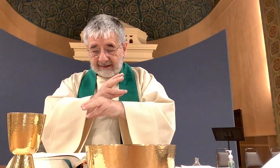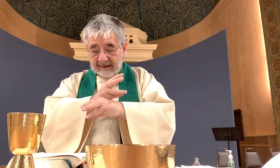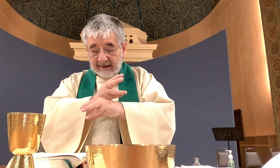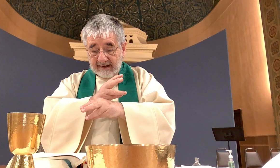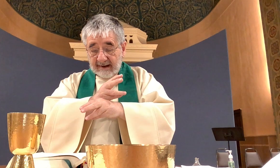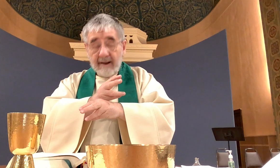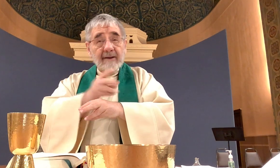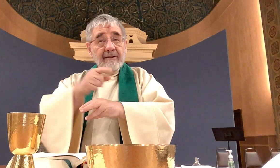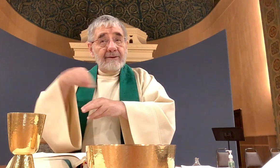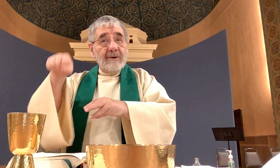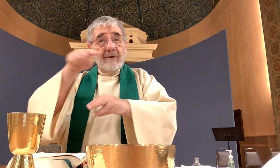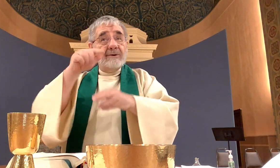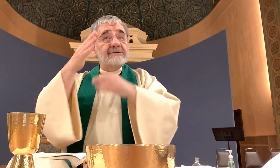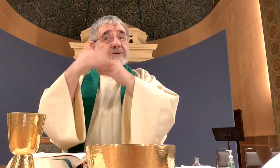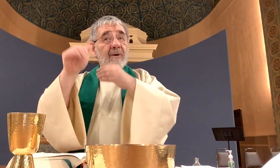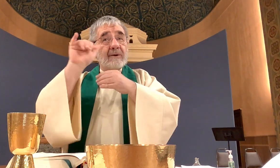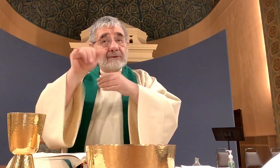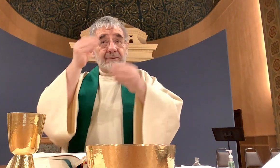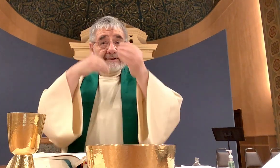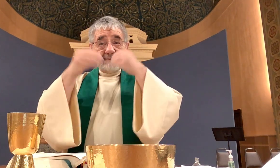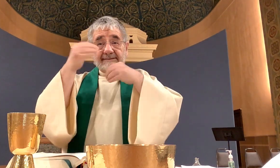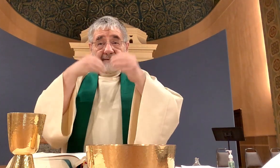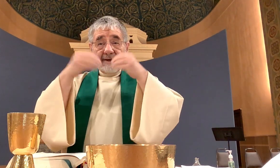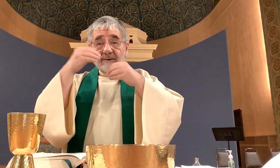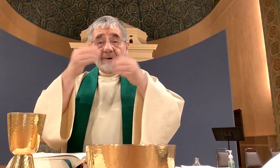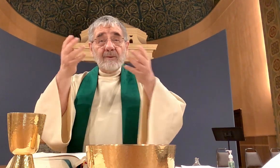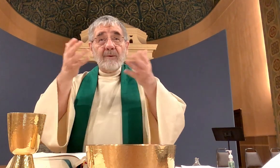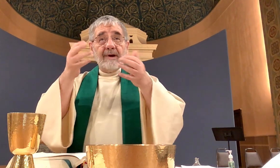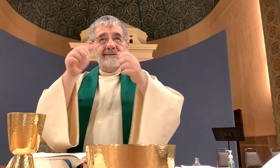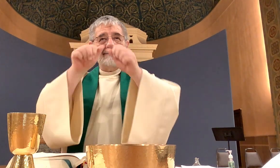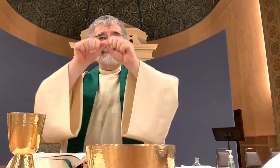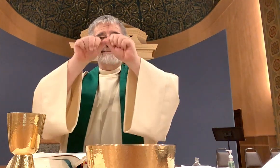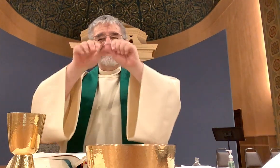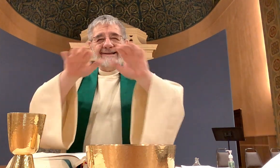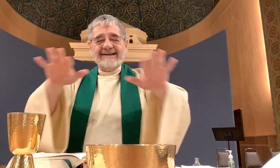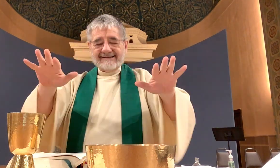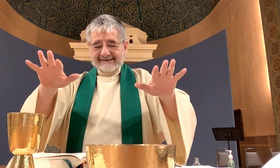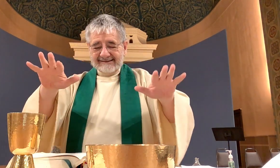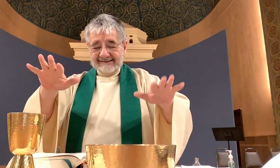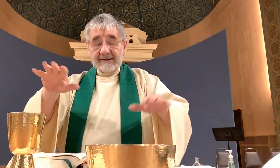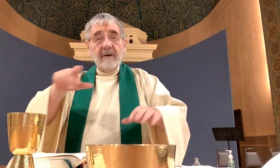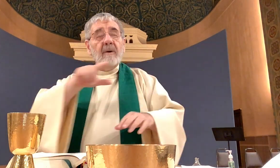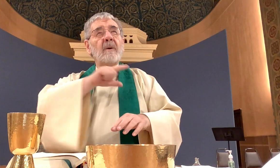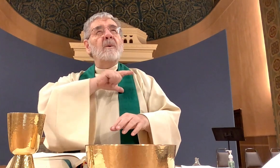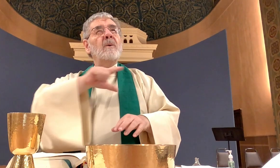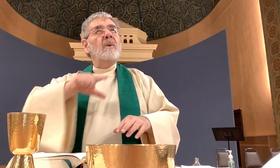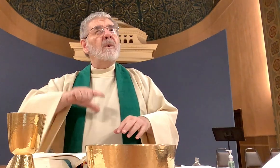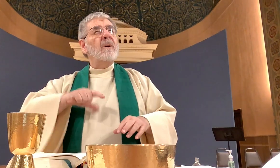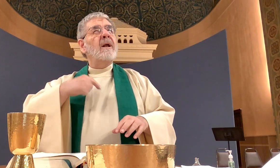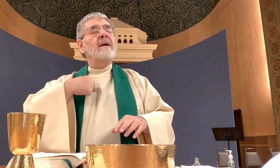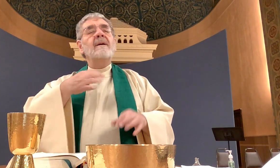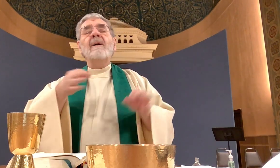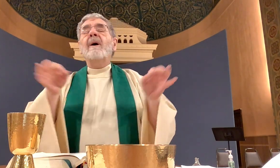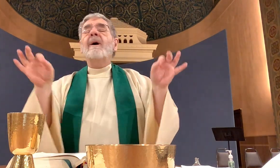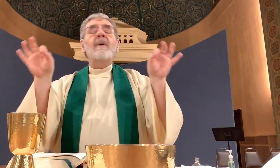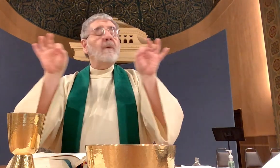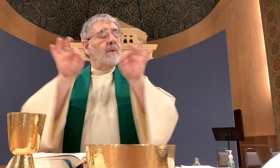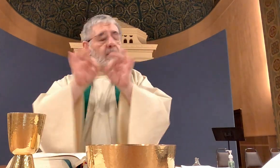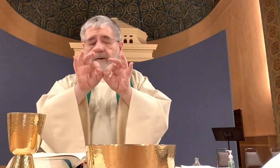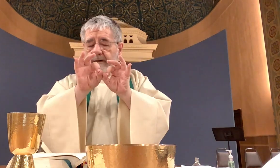blessed are we who are called to the supper of the lamb lord i am not worthy that you should enter